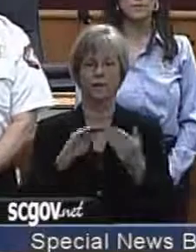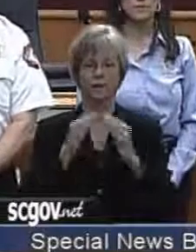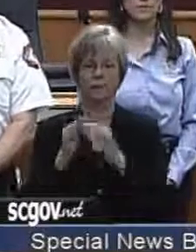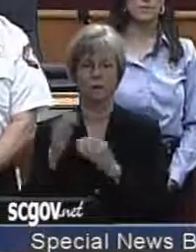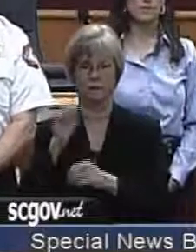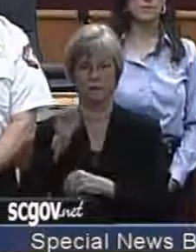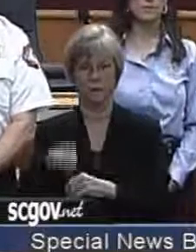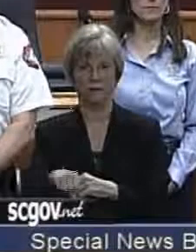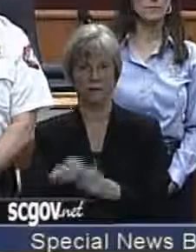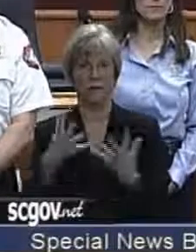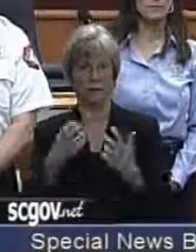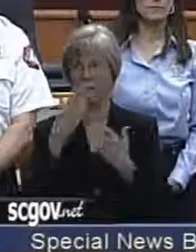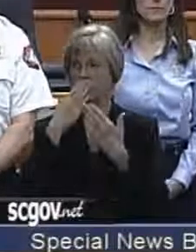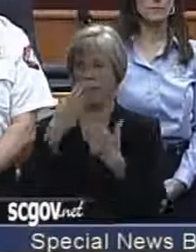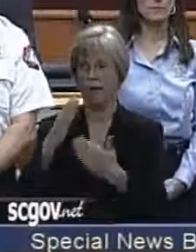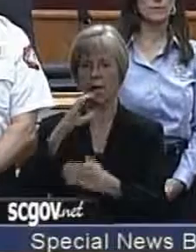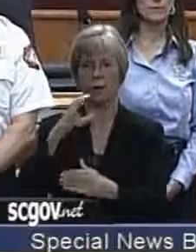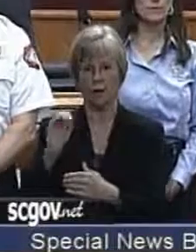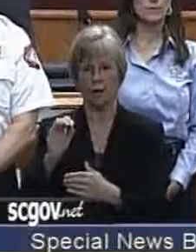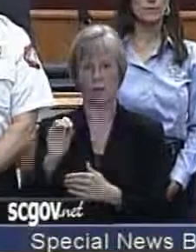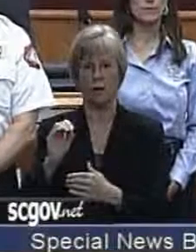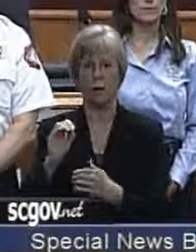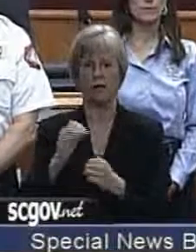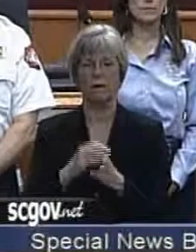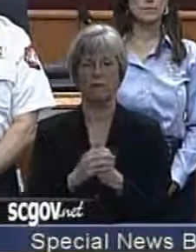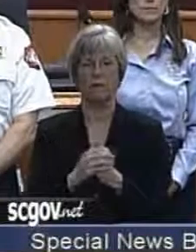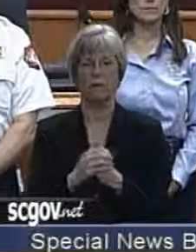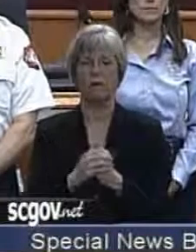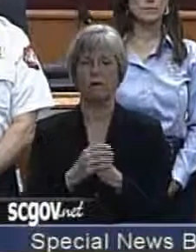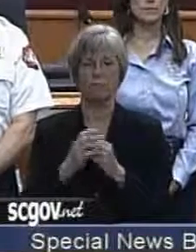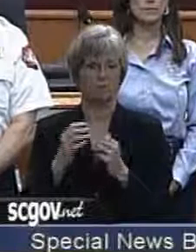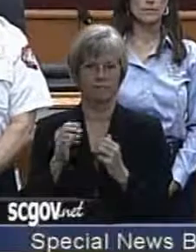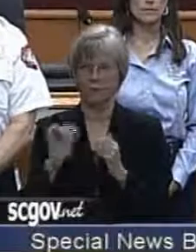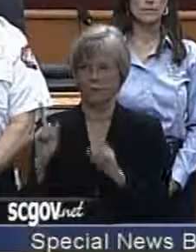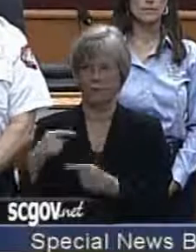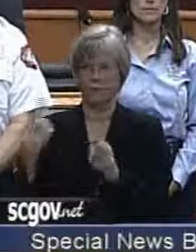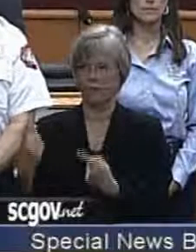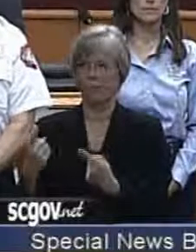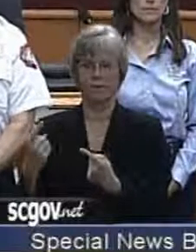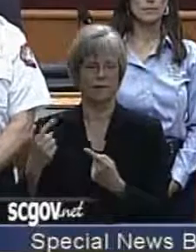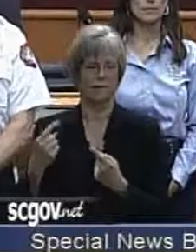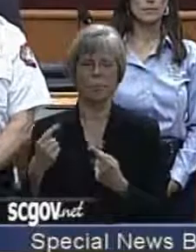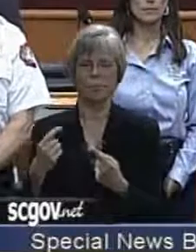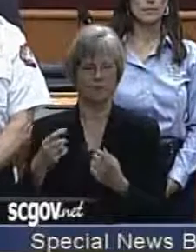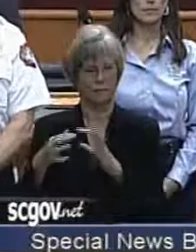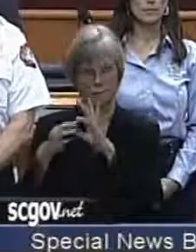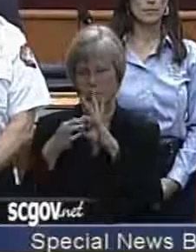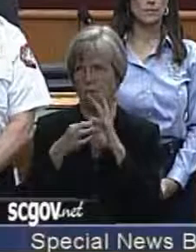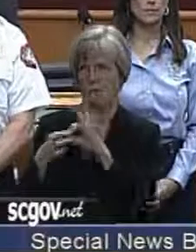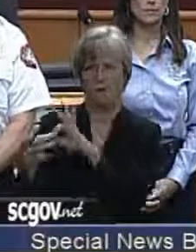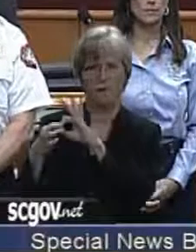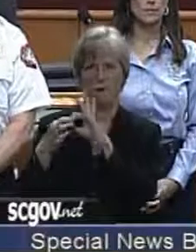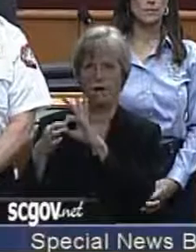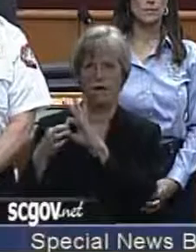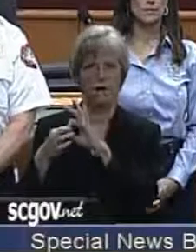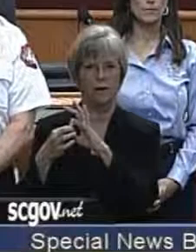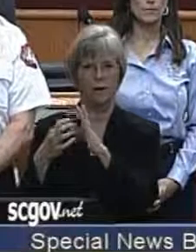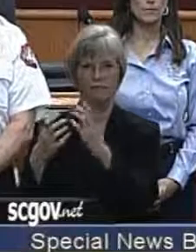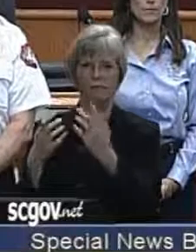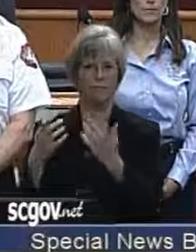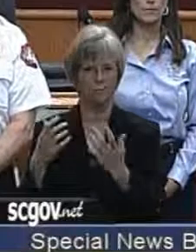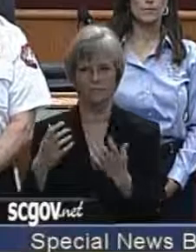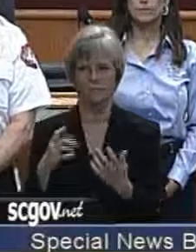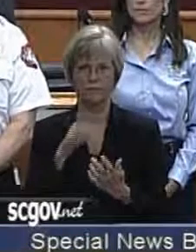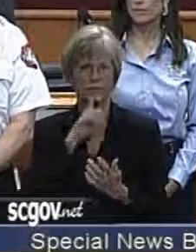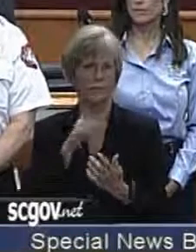would like to thank the county, as usual, as it's been over the years, the spirit of cooperation, the spirit of integration, and